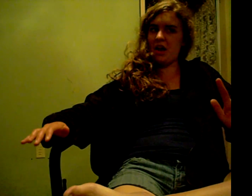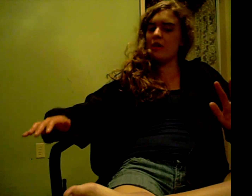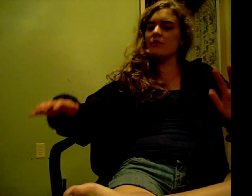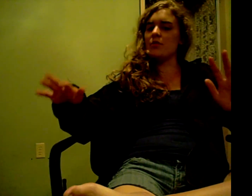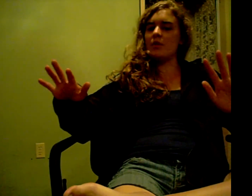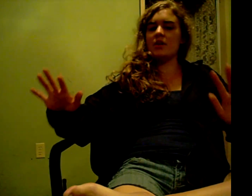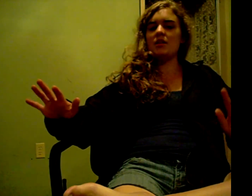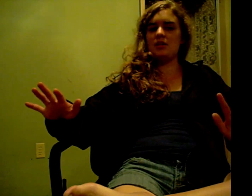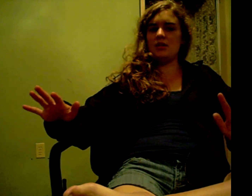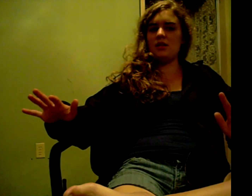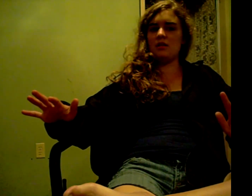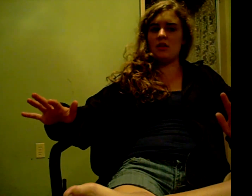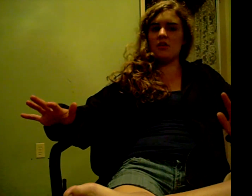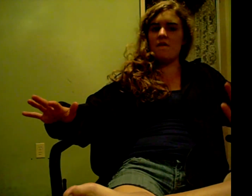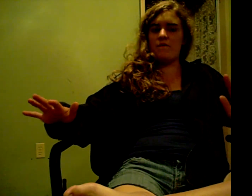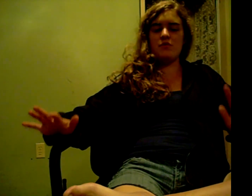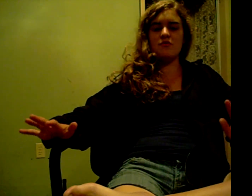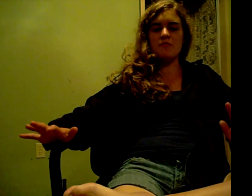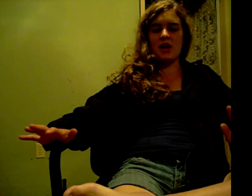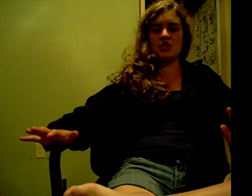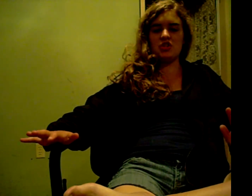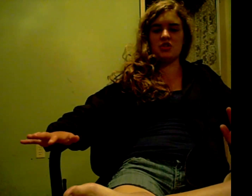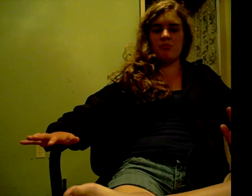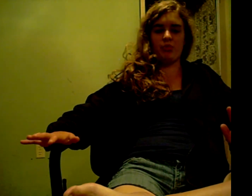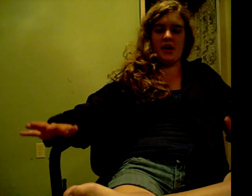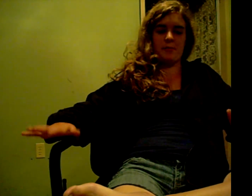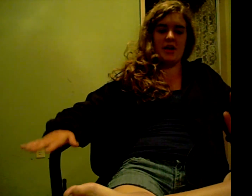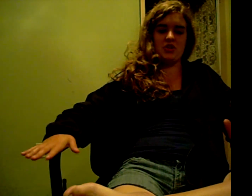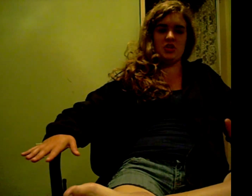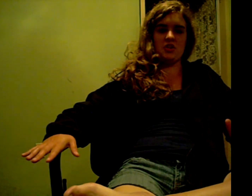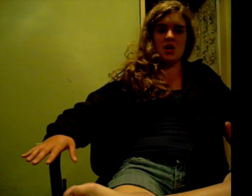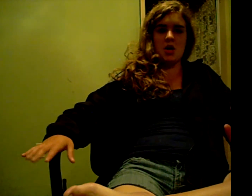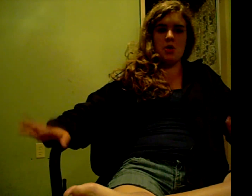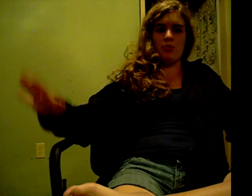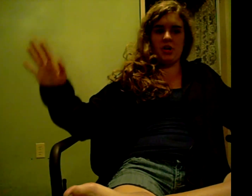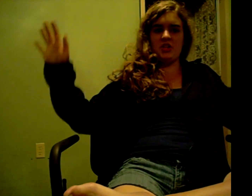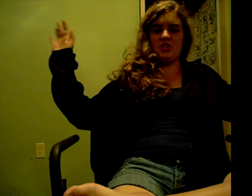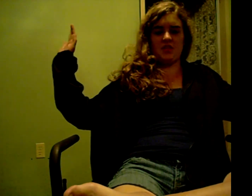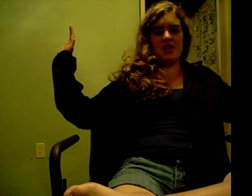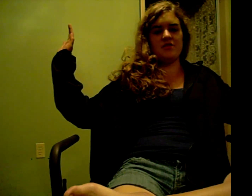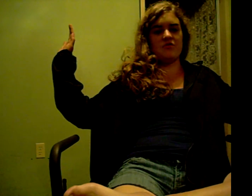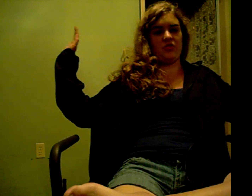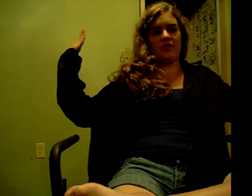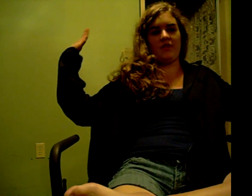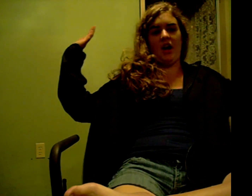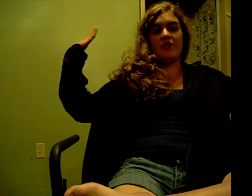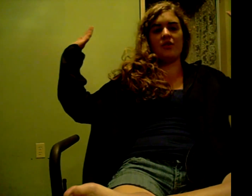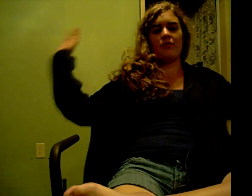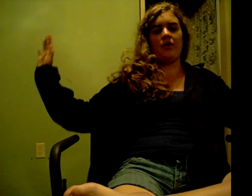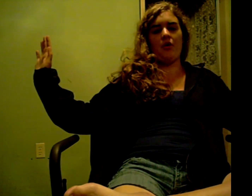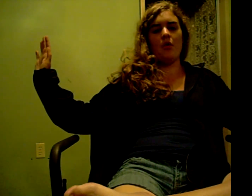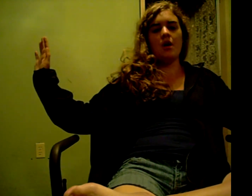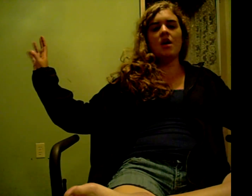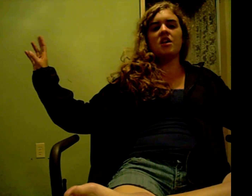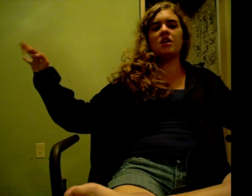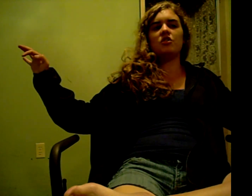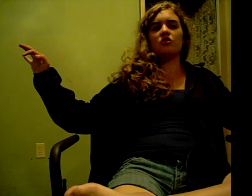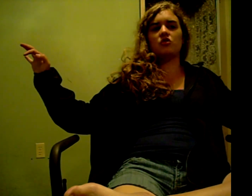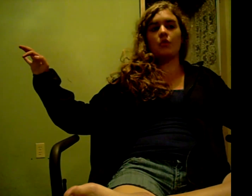I don't know what he did. Like, voodoo magic, black magic, pray to Satan or something. I don't know. He just goes